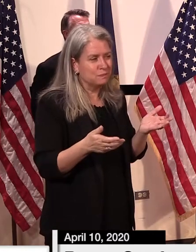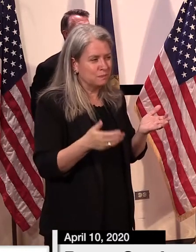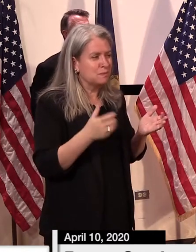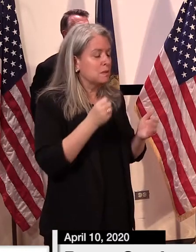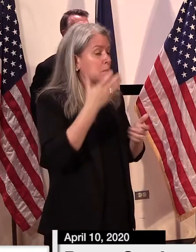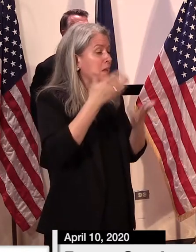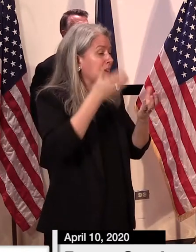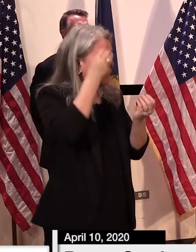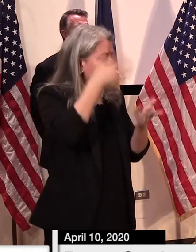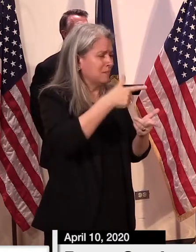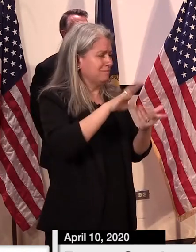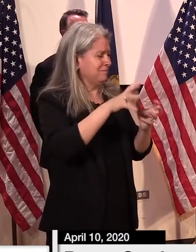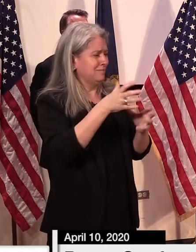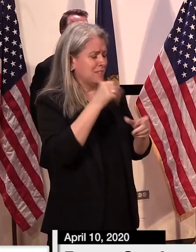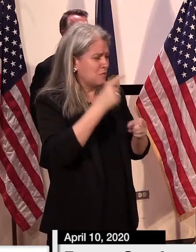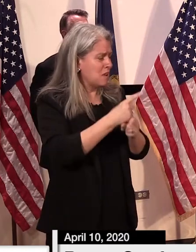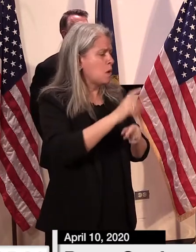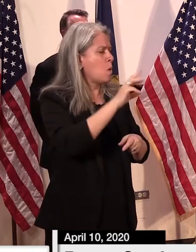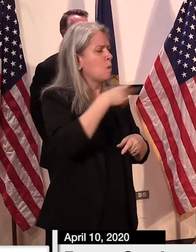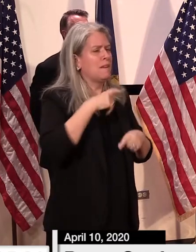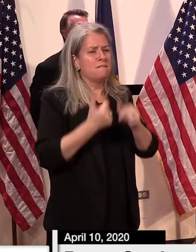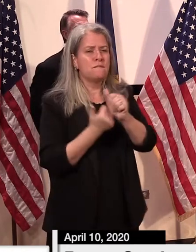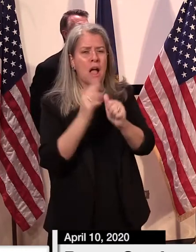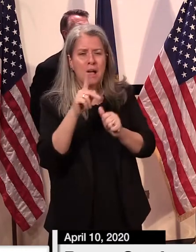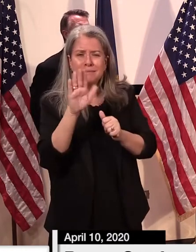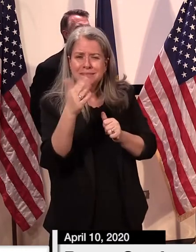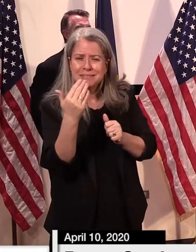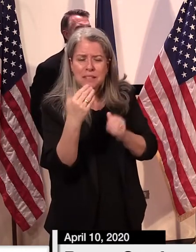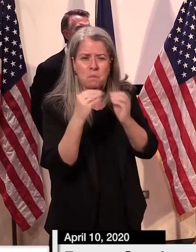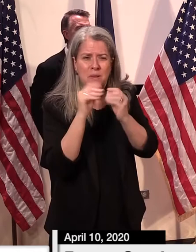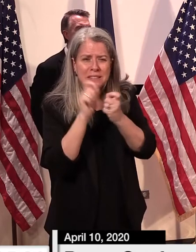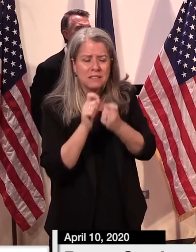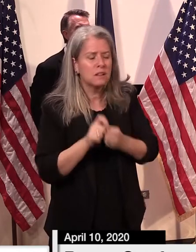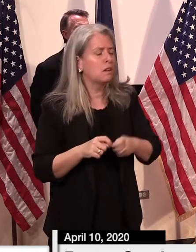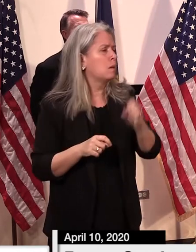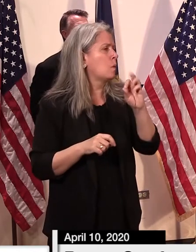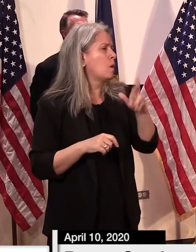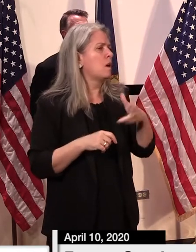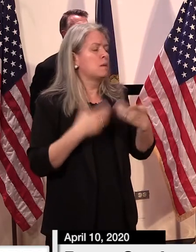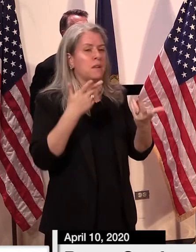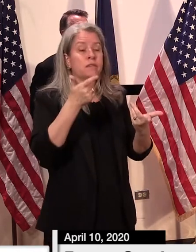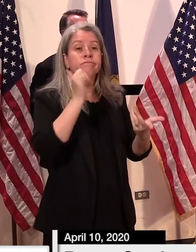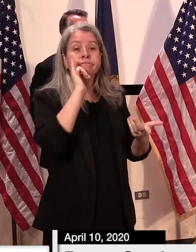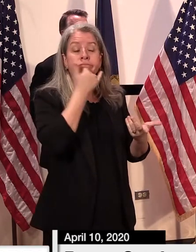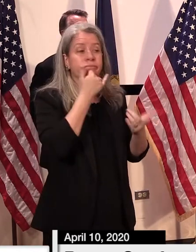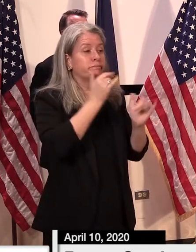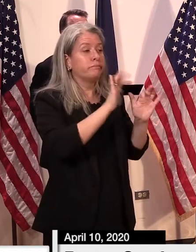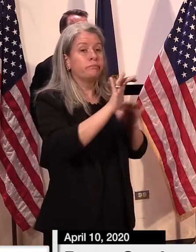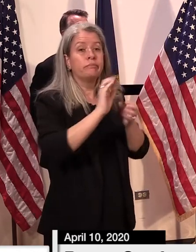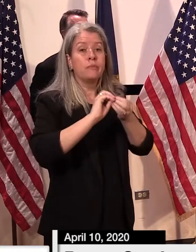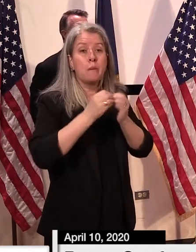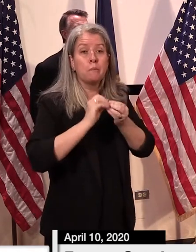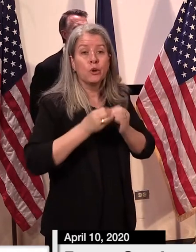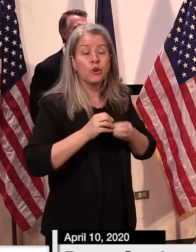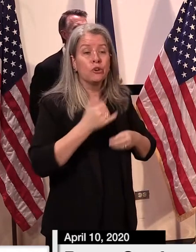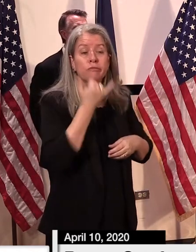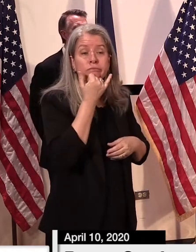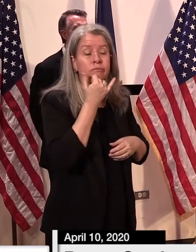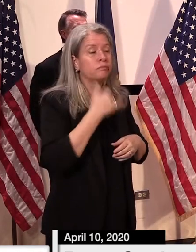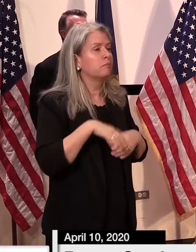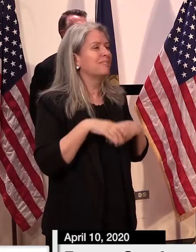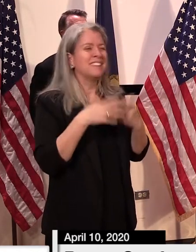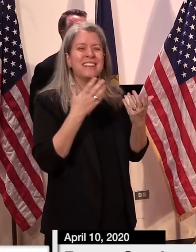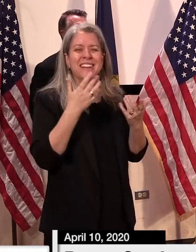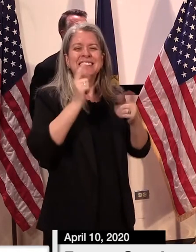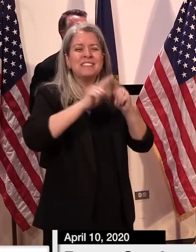was a bad piece of information maybe we need a little more detail maybe there was an incorrect social security number given